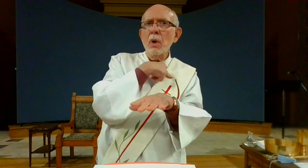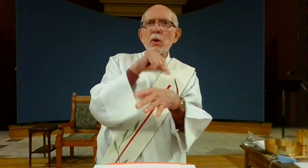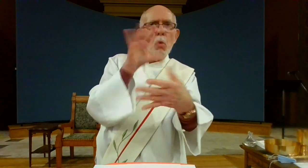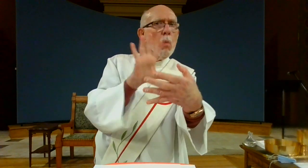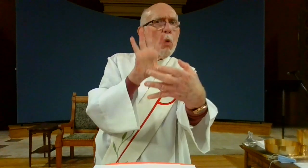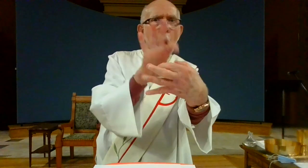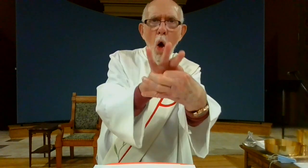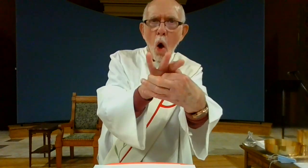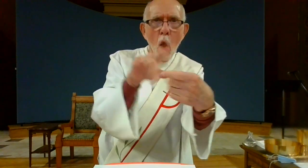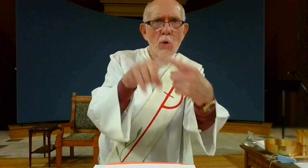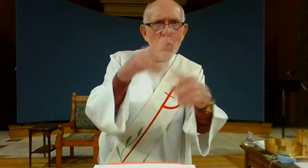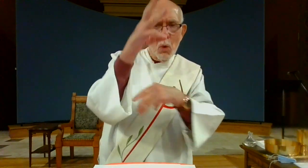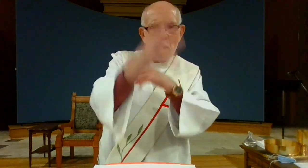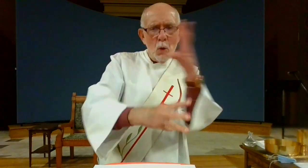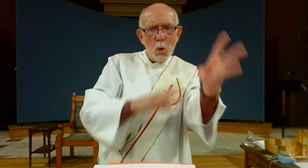do not mean that we belong to the world